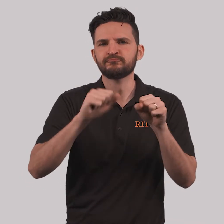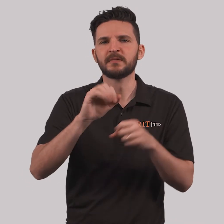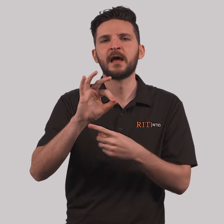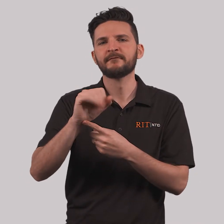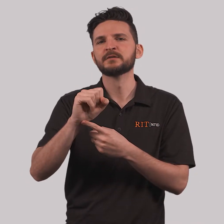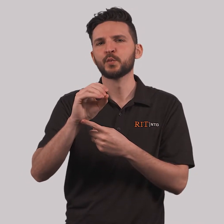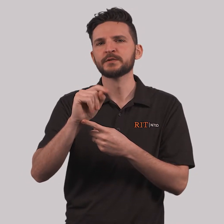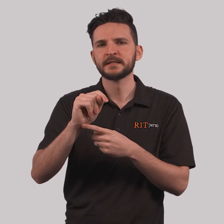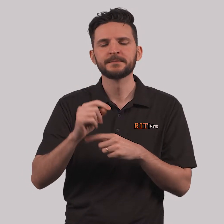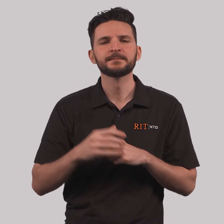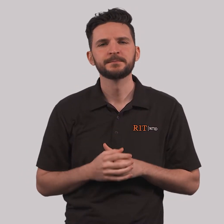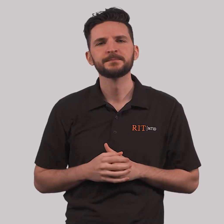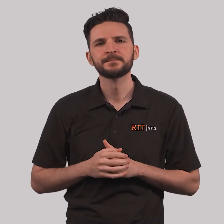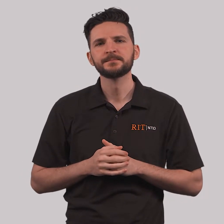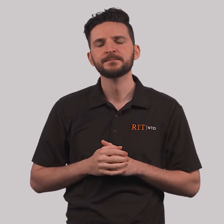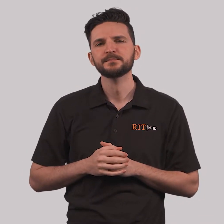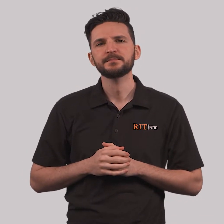deaf candidates take the FSOT.